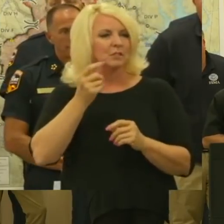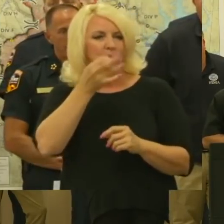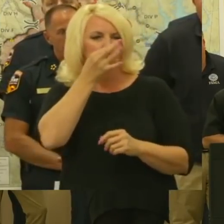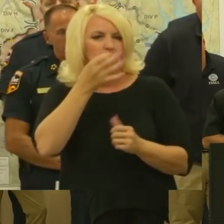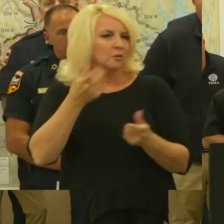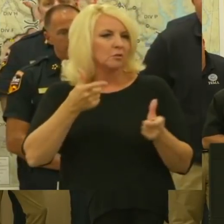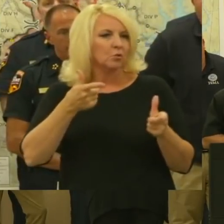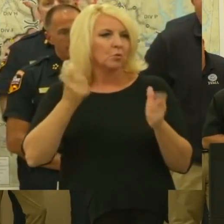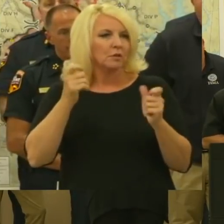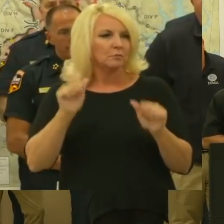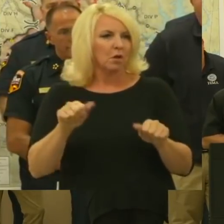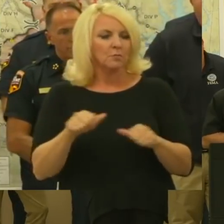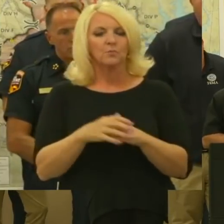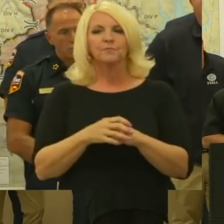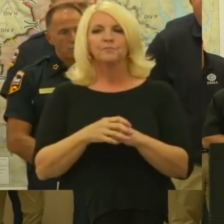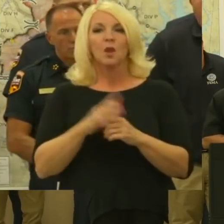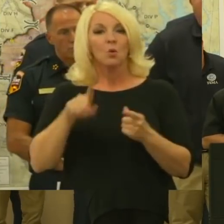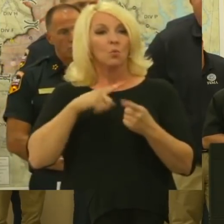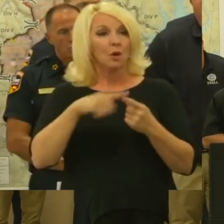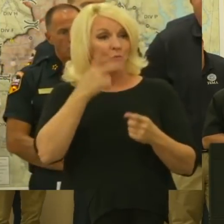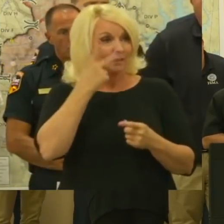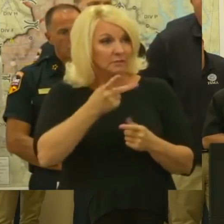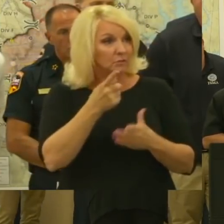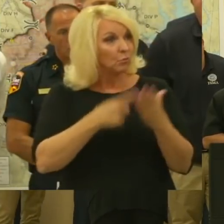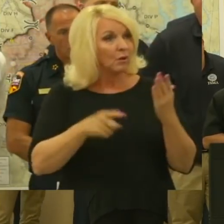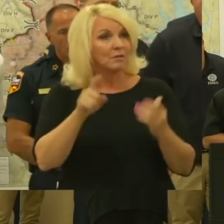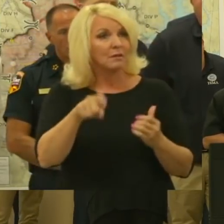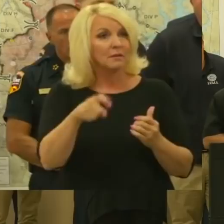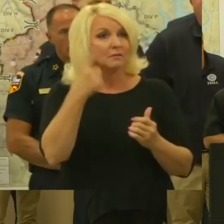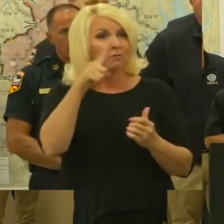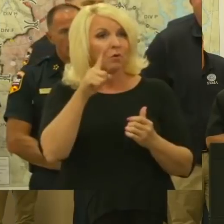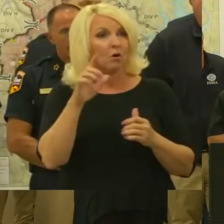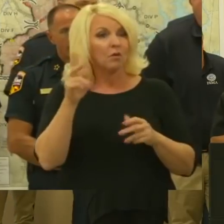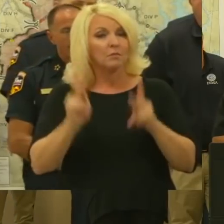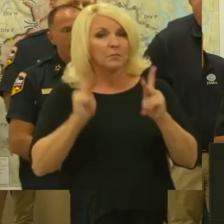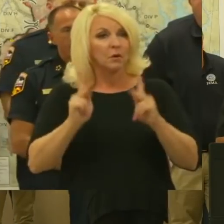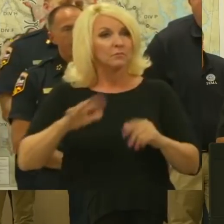are and what what they're interested in doing, that housing program will go into effect.